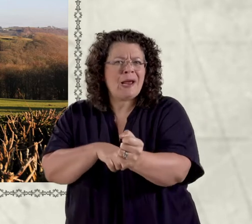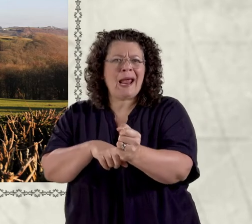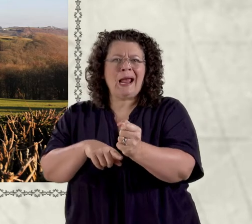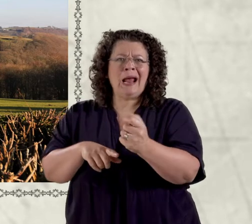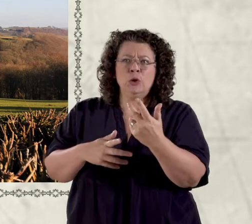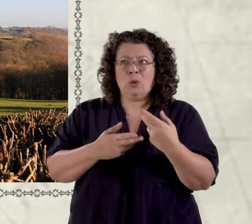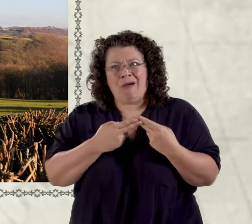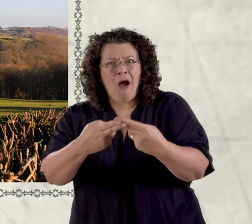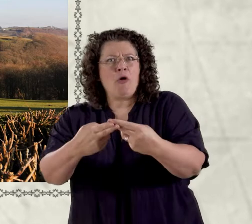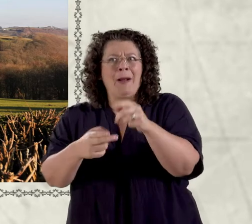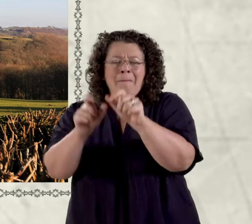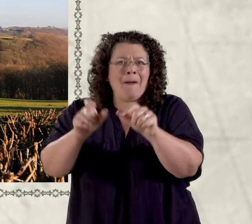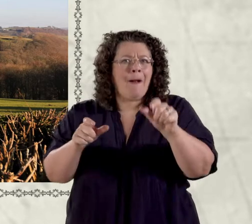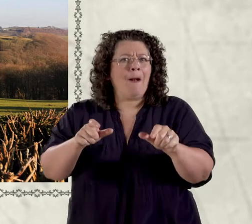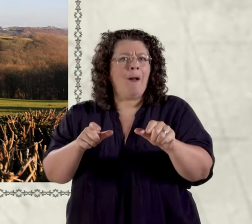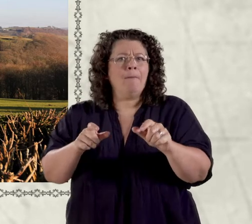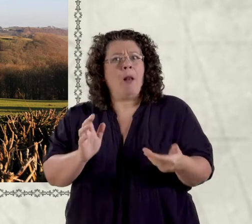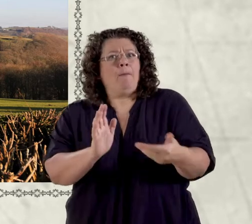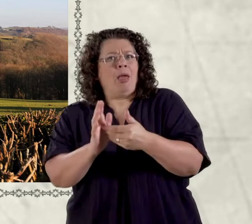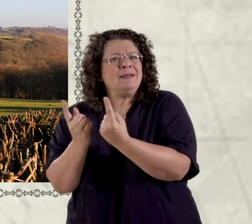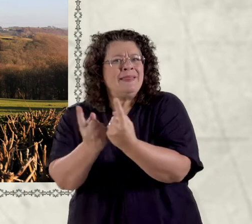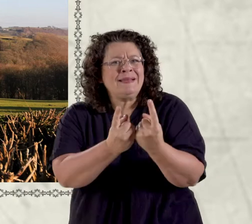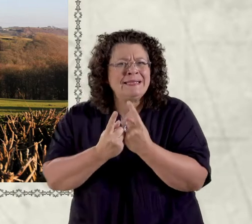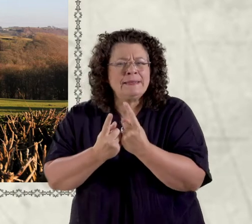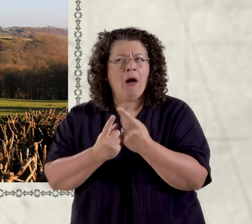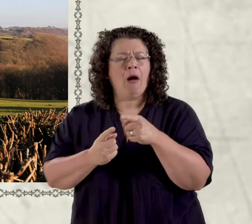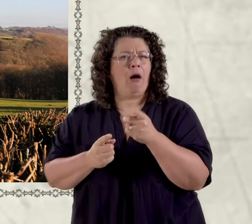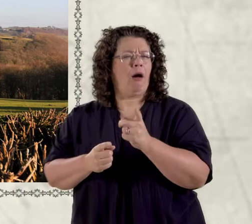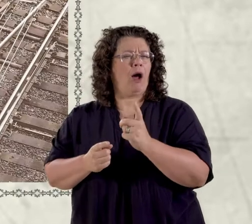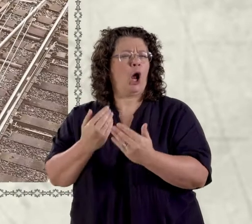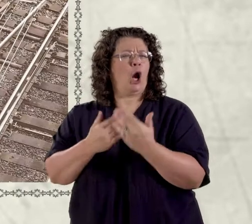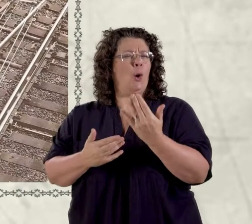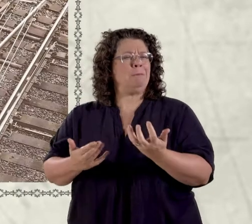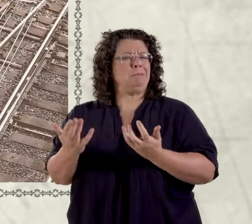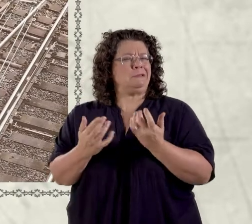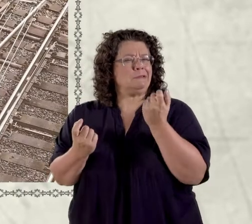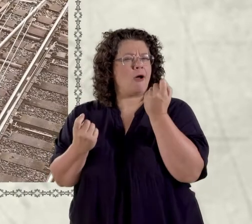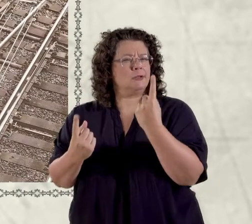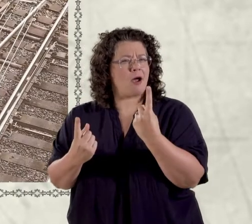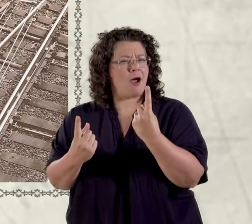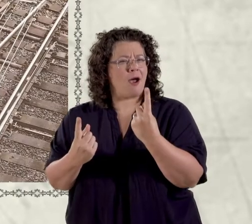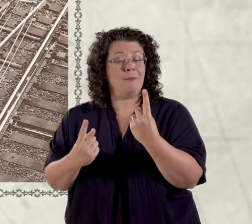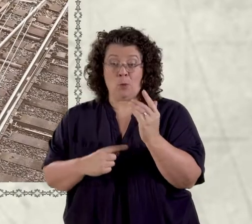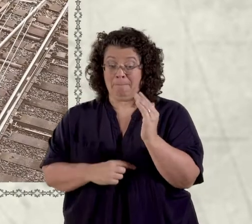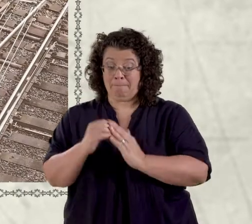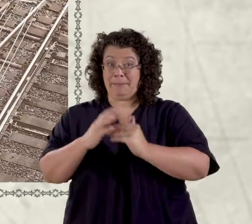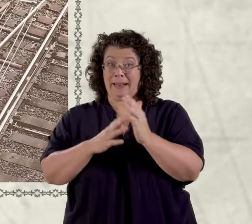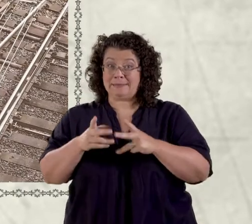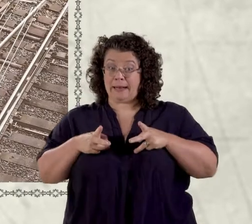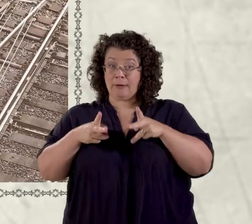cargo a new venture building a railway is a lot